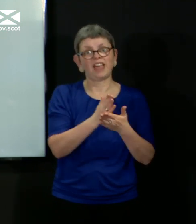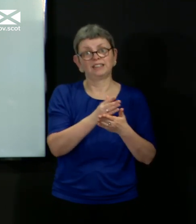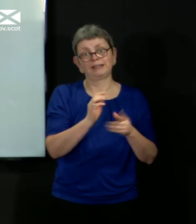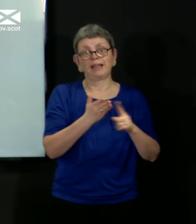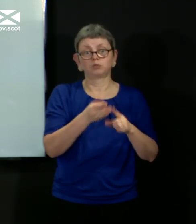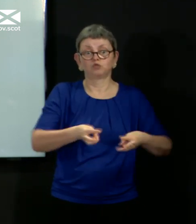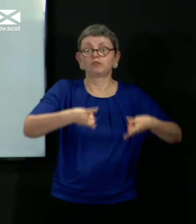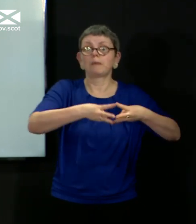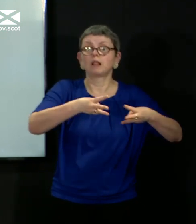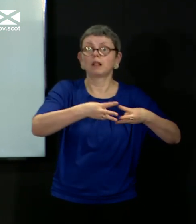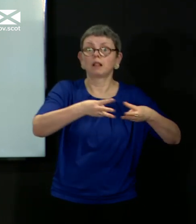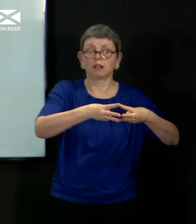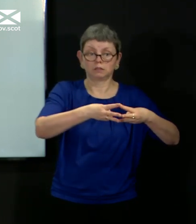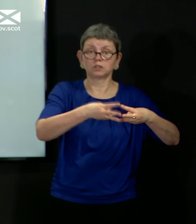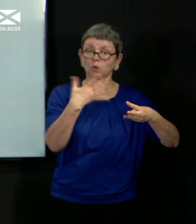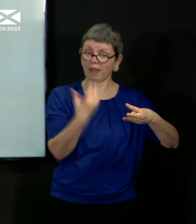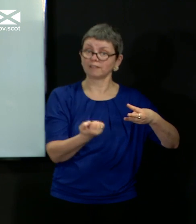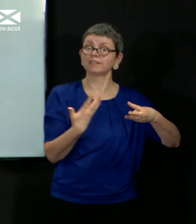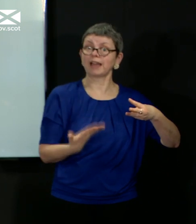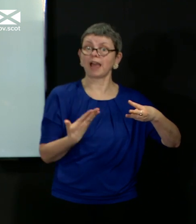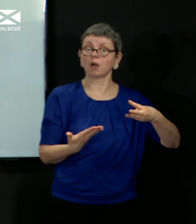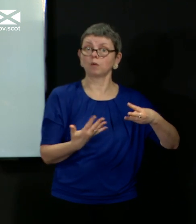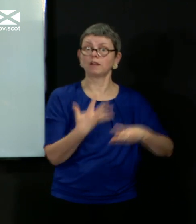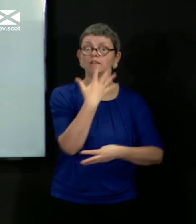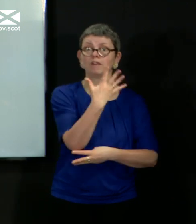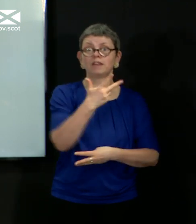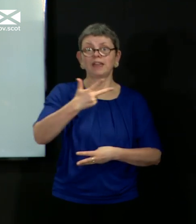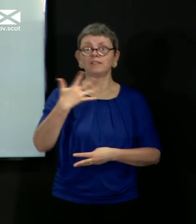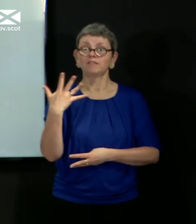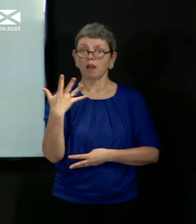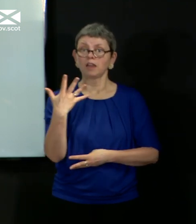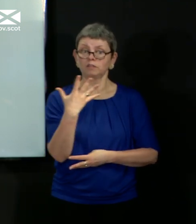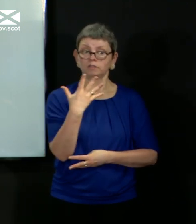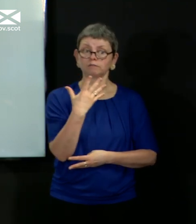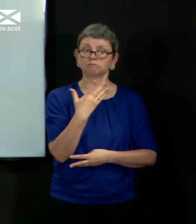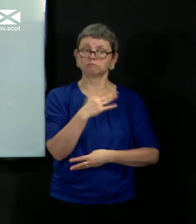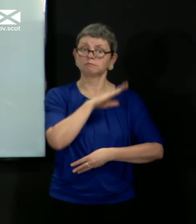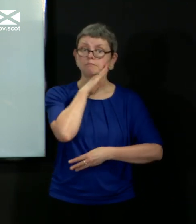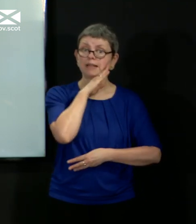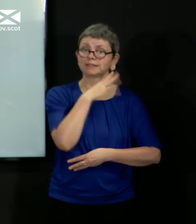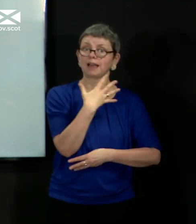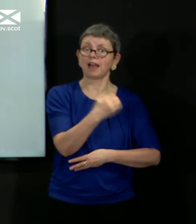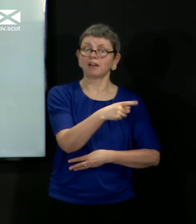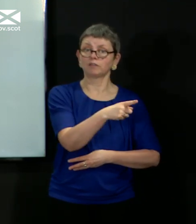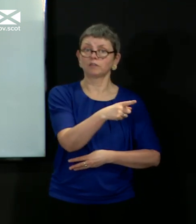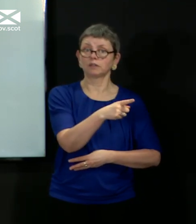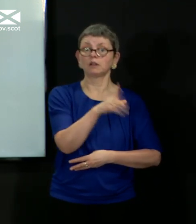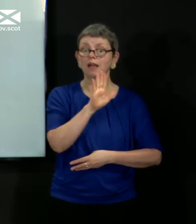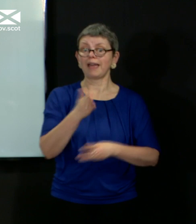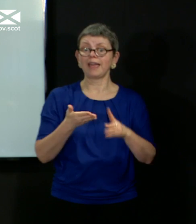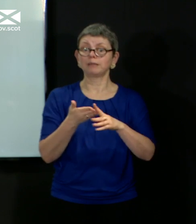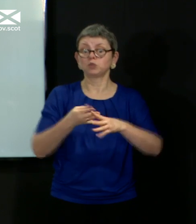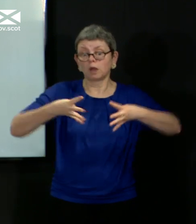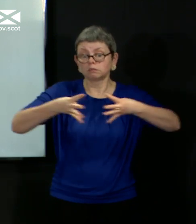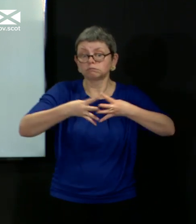which is where we are now with that surge capacity of 585. We have an objective to quadruple that and we will